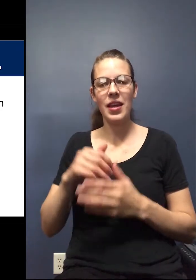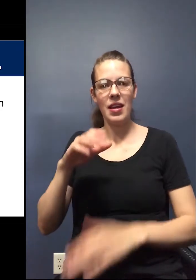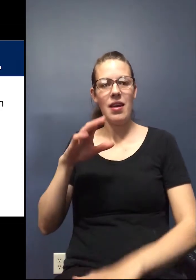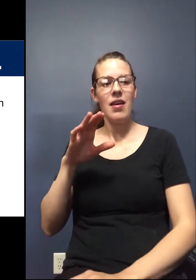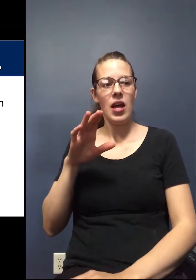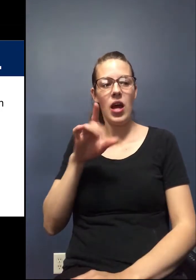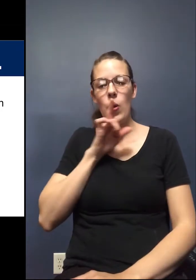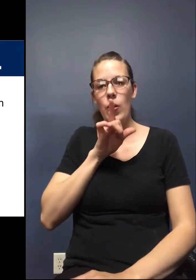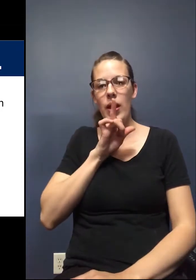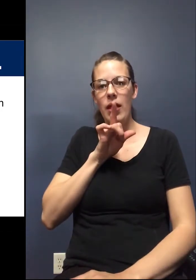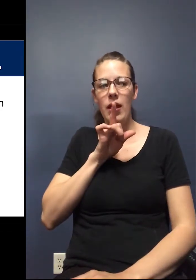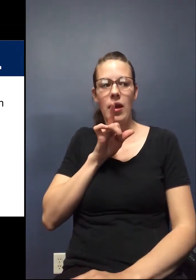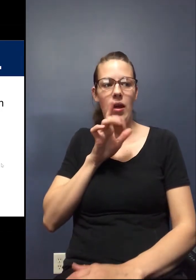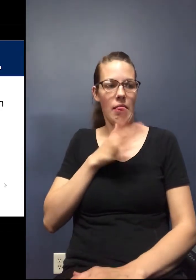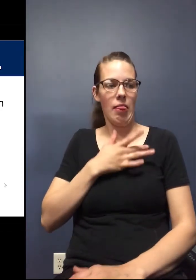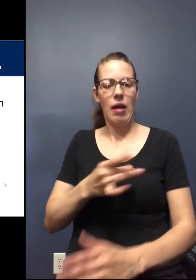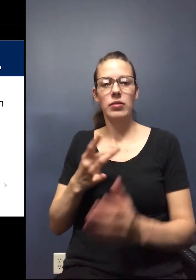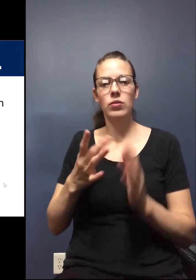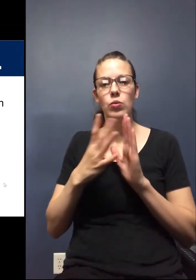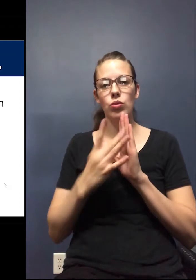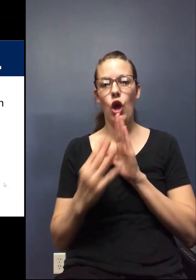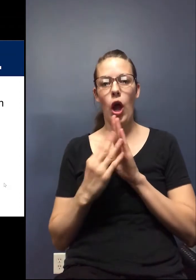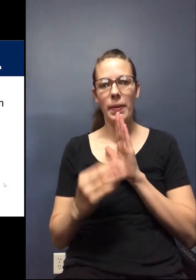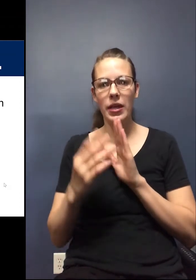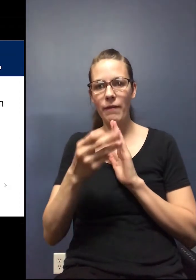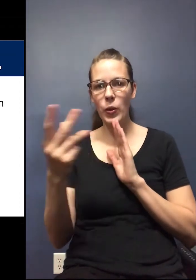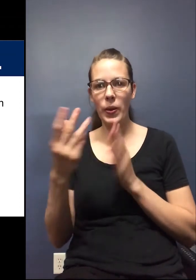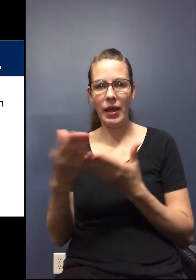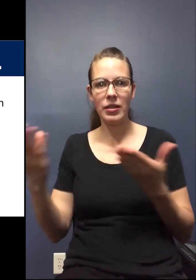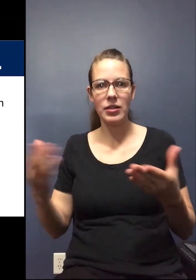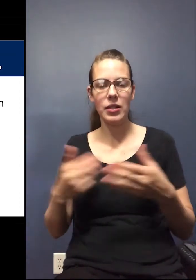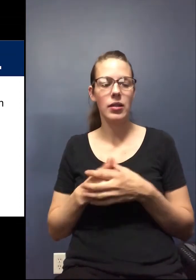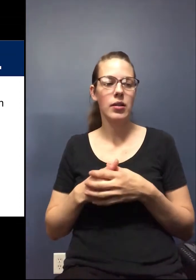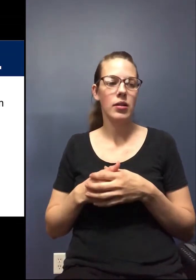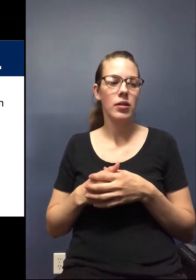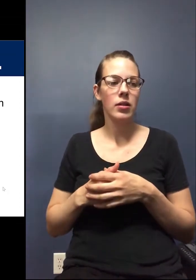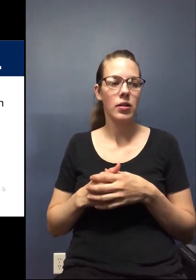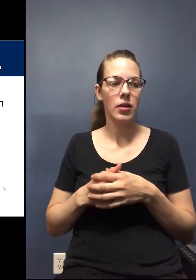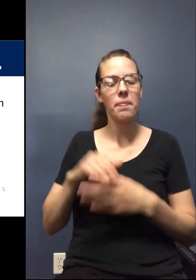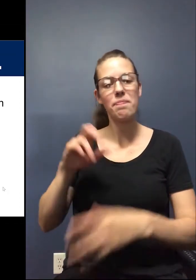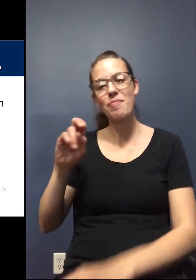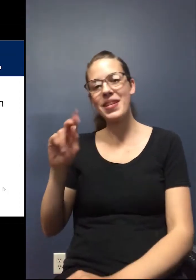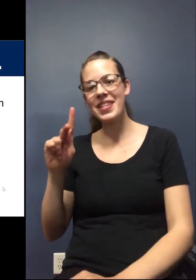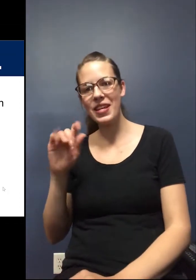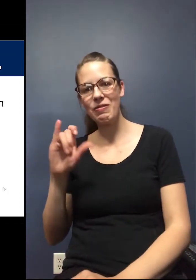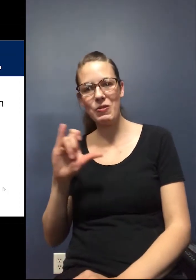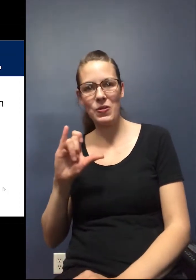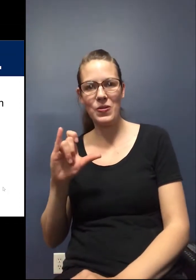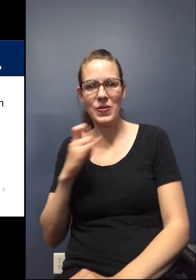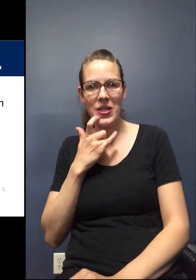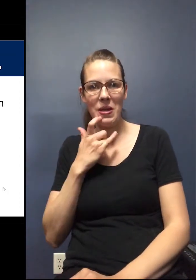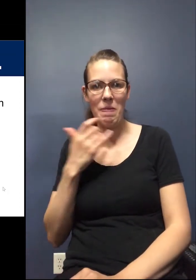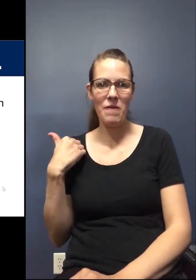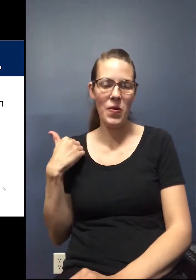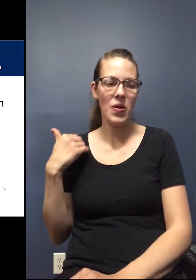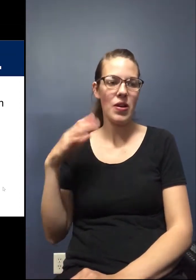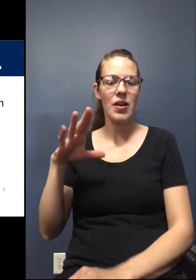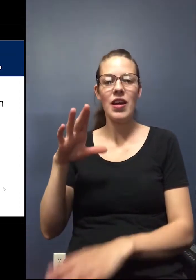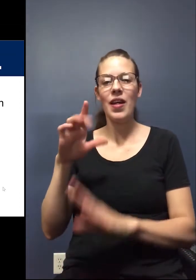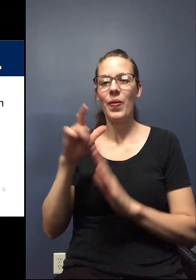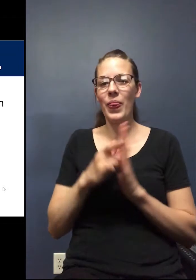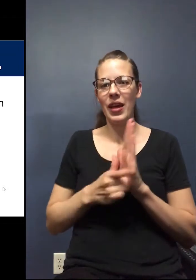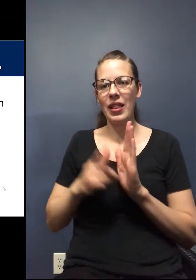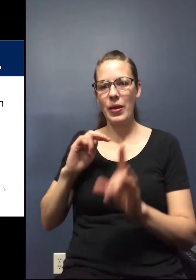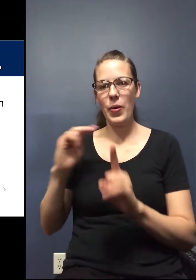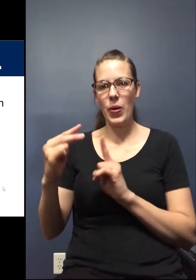And I just would like to add a couple of things that both Nick brought in from a